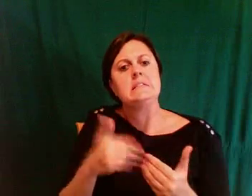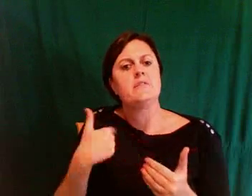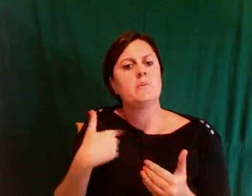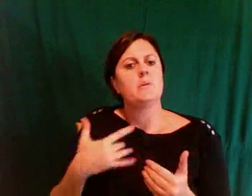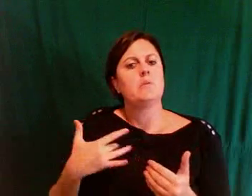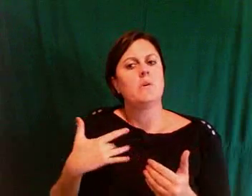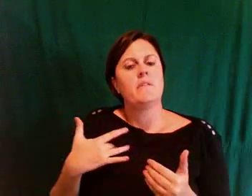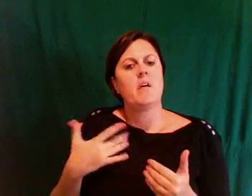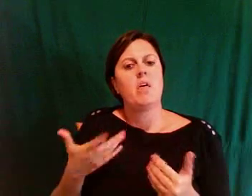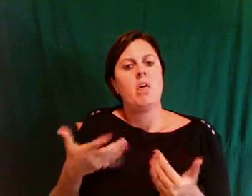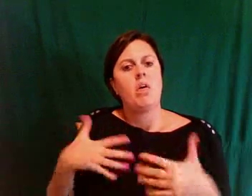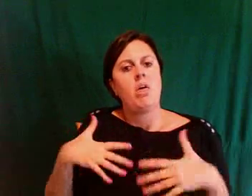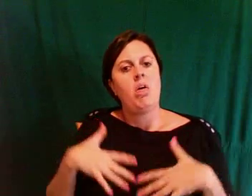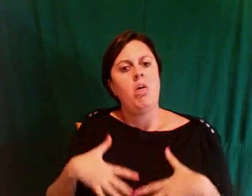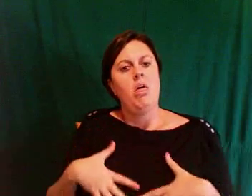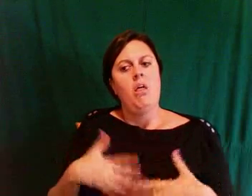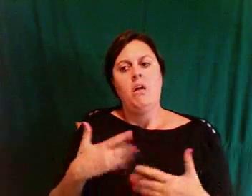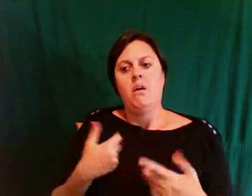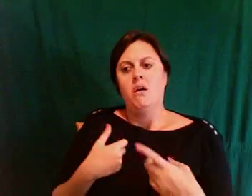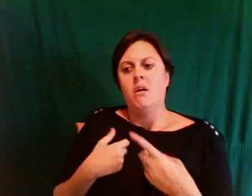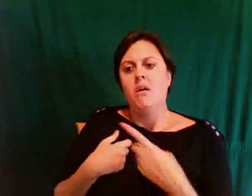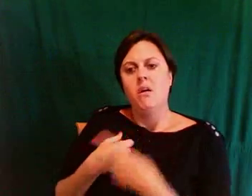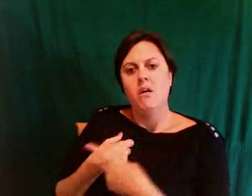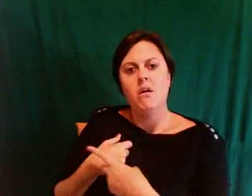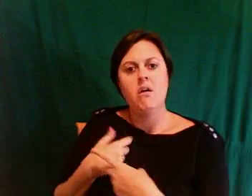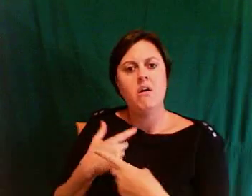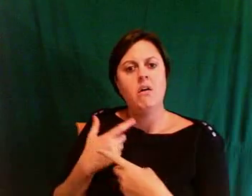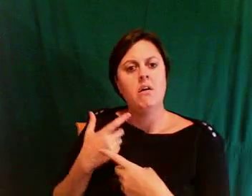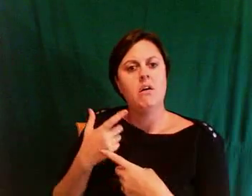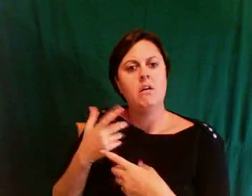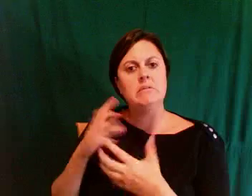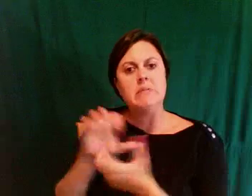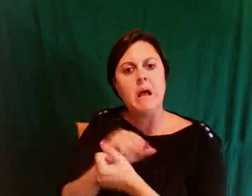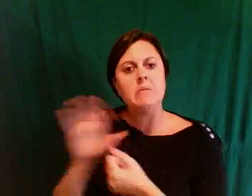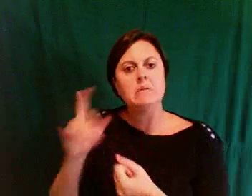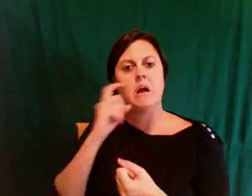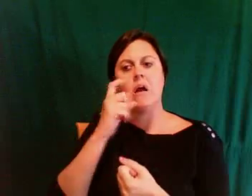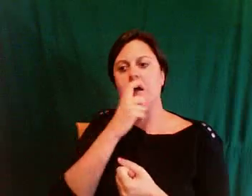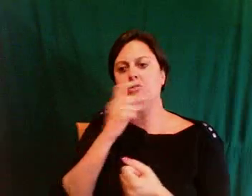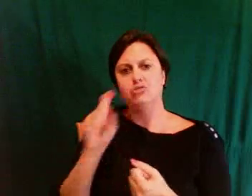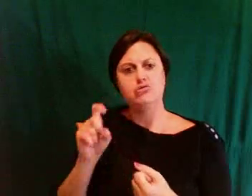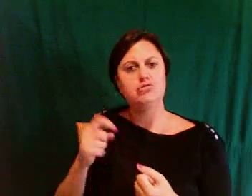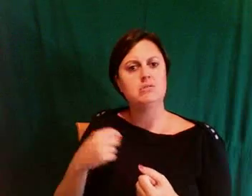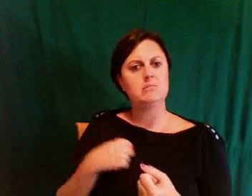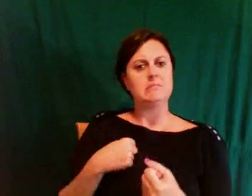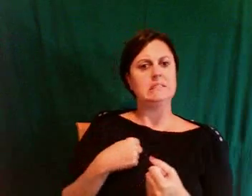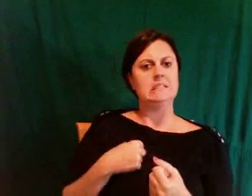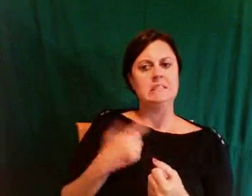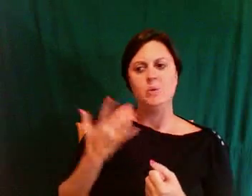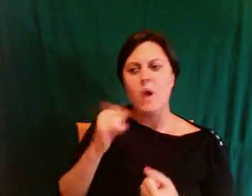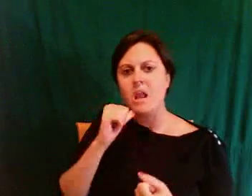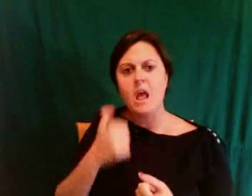oxygen instead of her? Why weren't my eyes damaged instead of hers? And clearly,